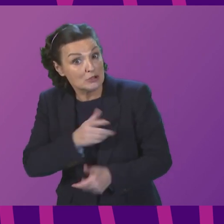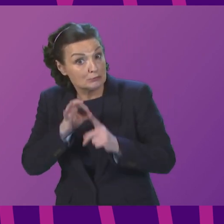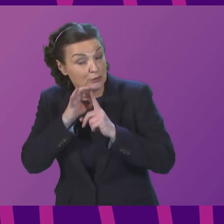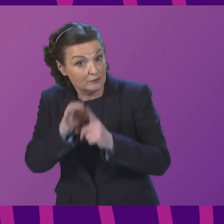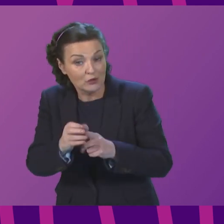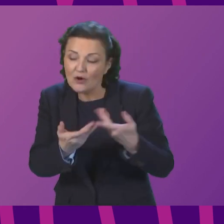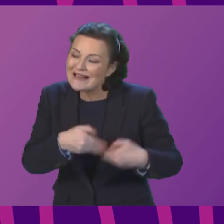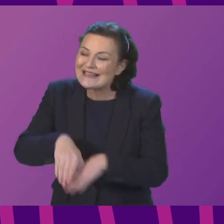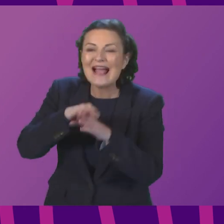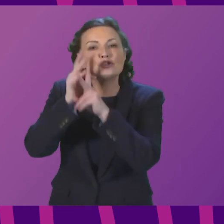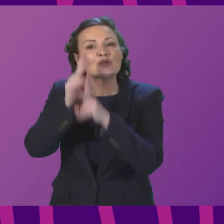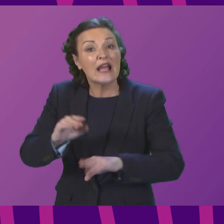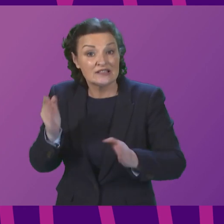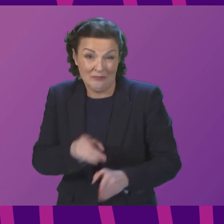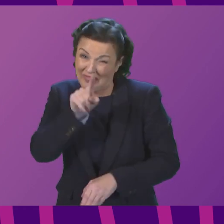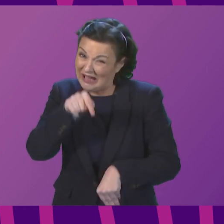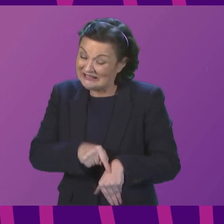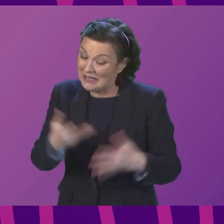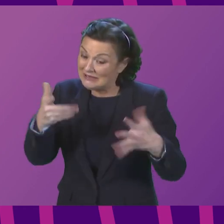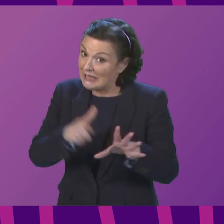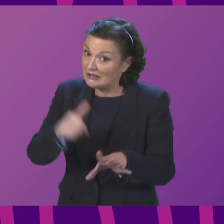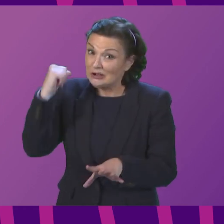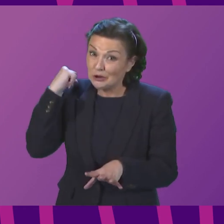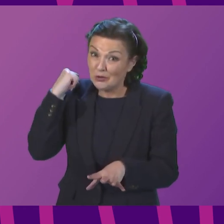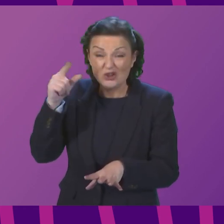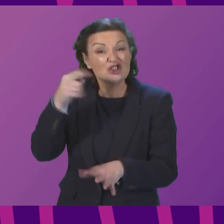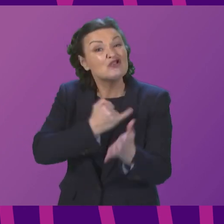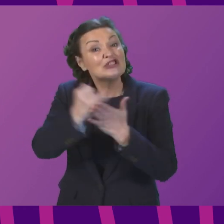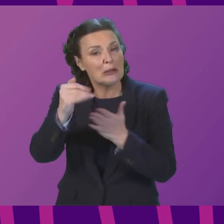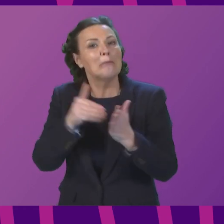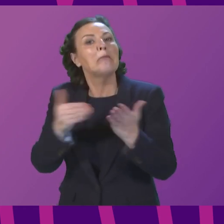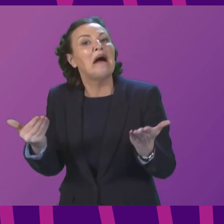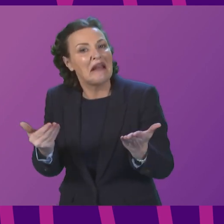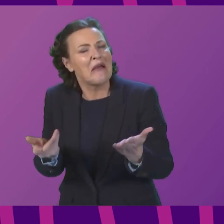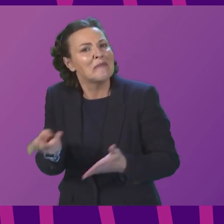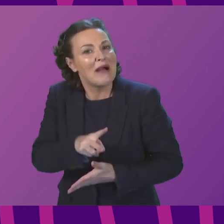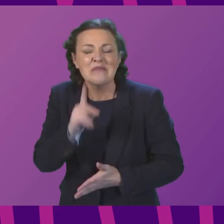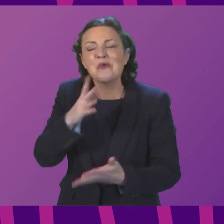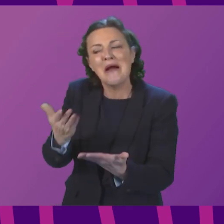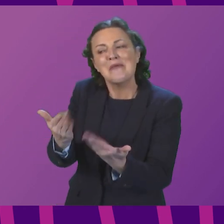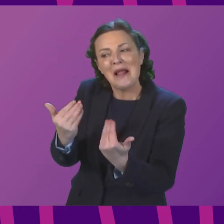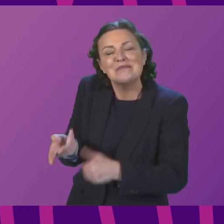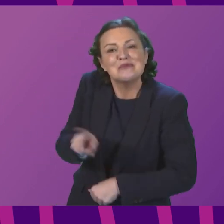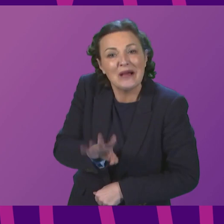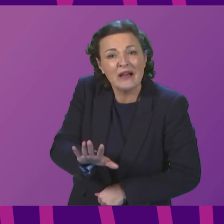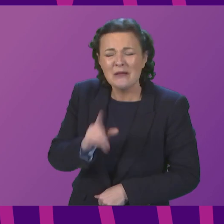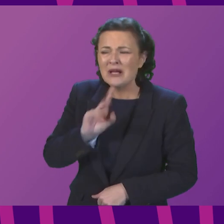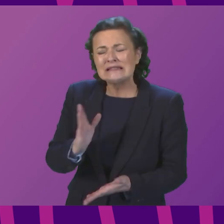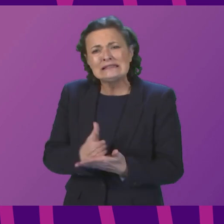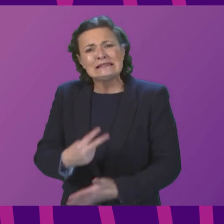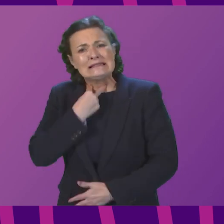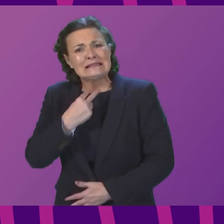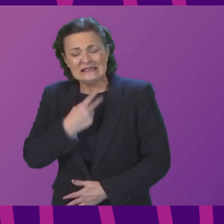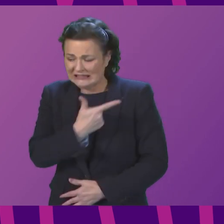course she rejected 10 years ago, but I always welcome late converts. But how disappointing that so far £700,000